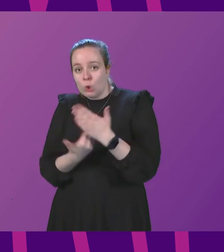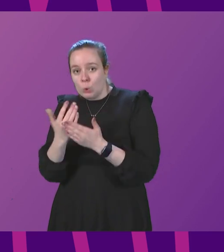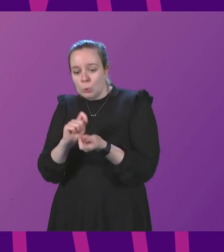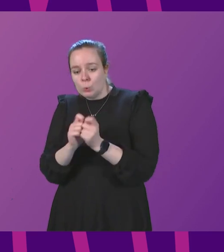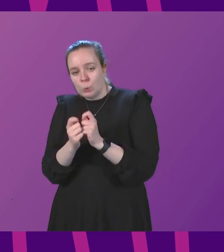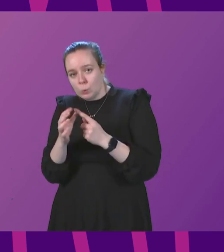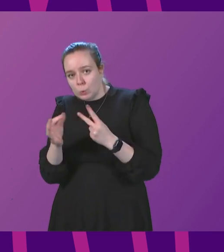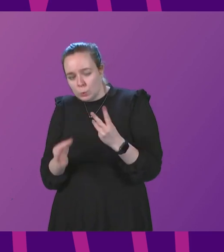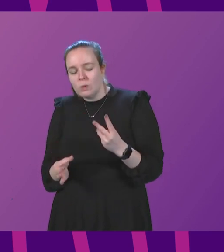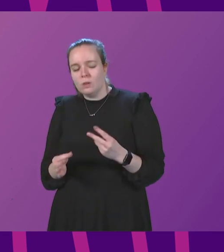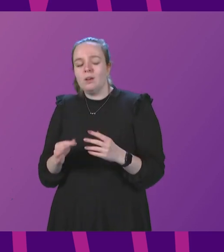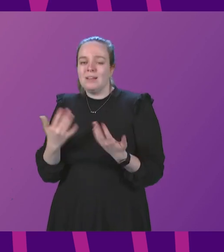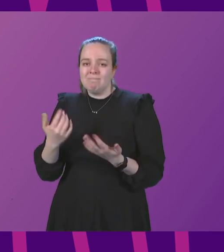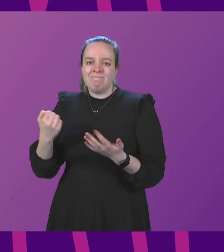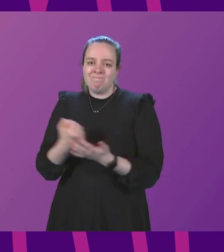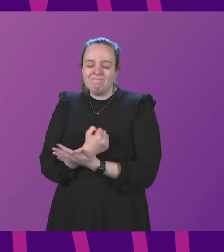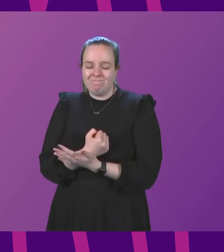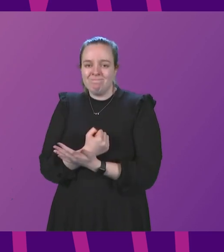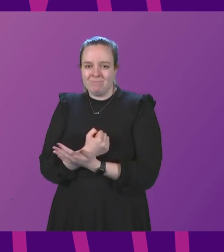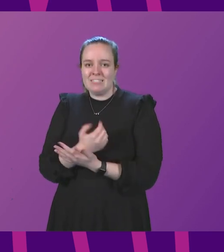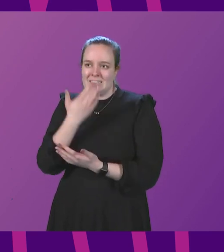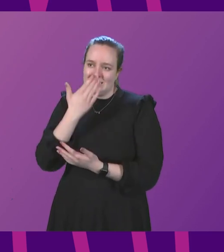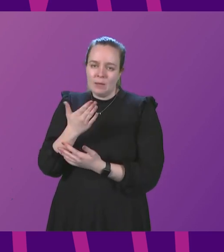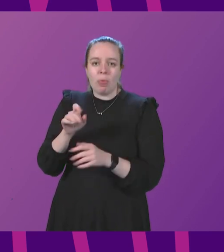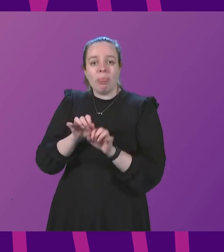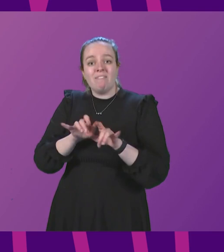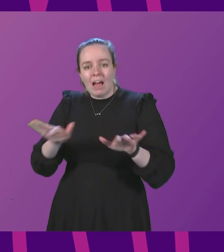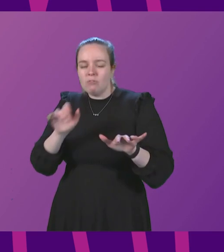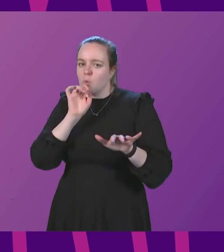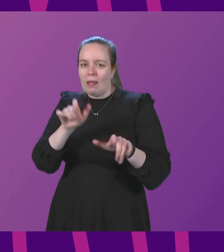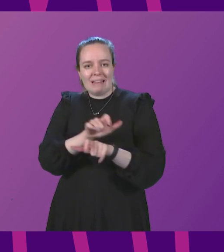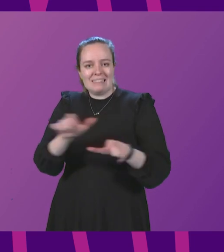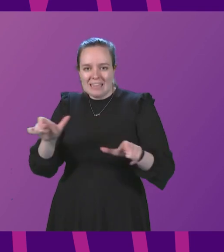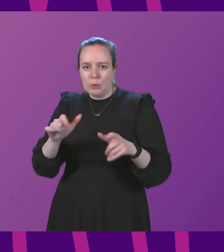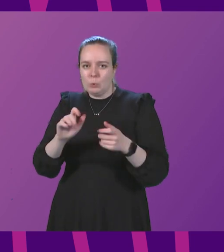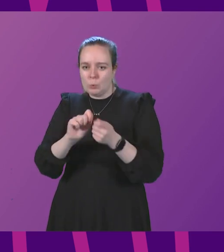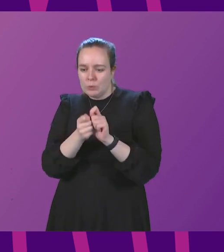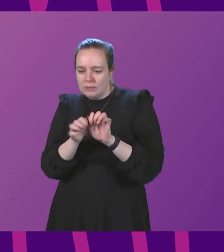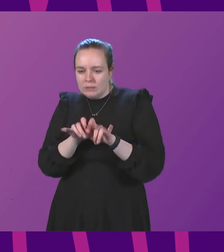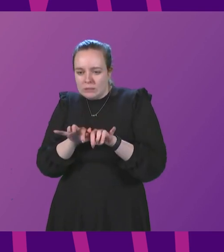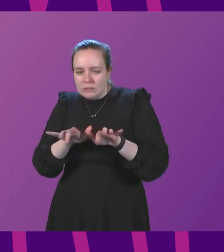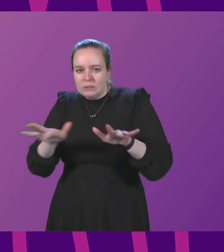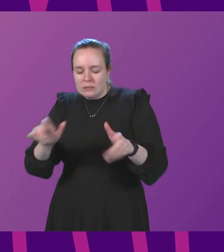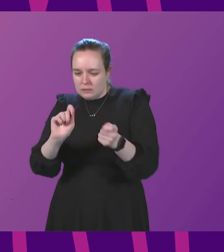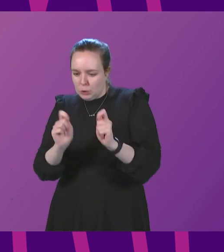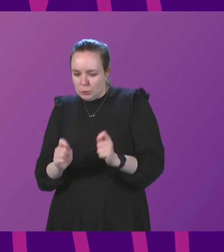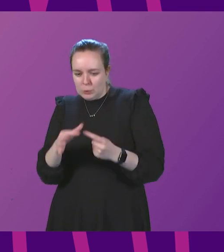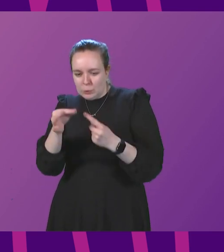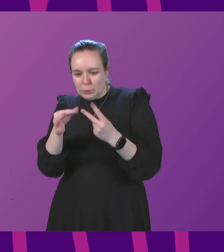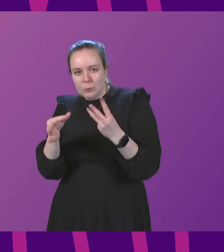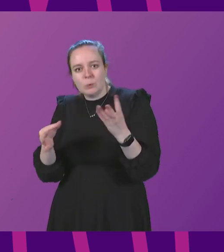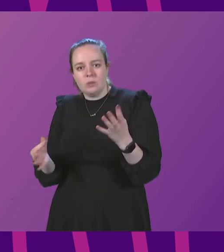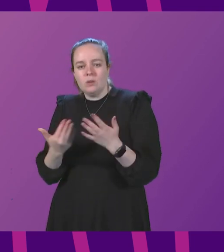It is, unfortunately, highly likely that this virus will continue to mutate and confront us with new